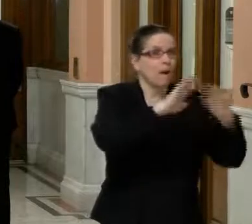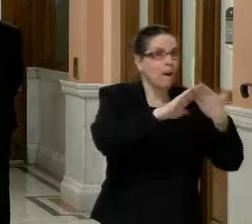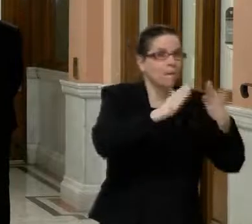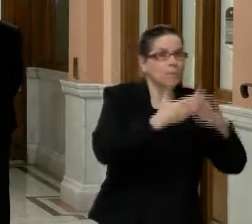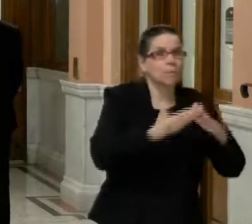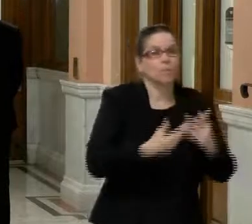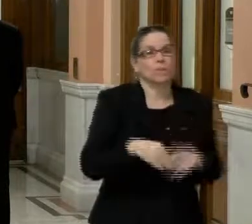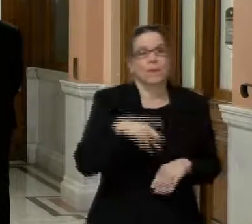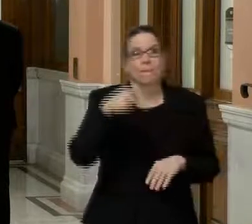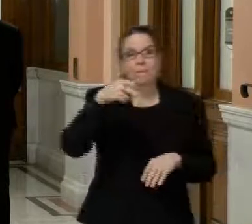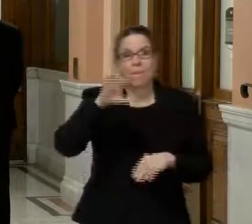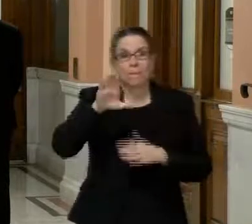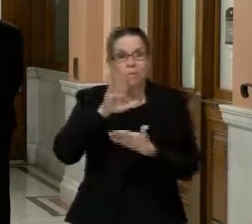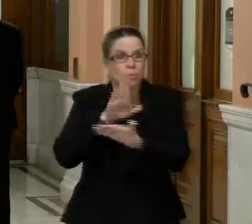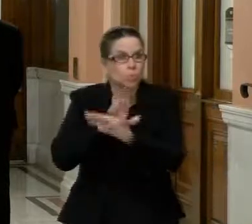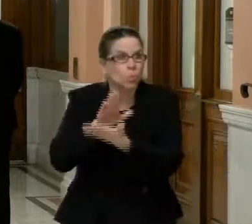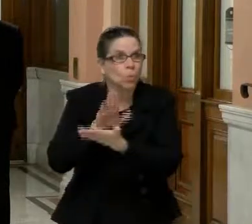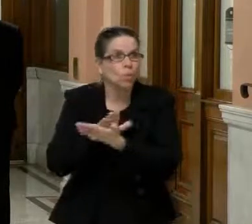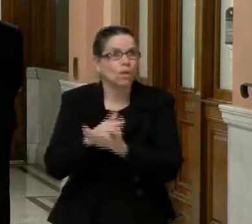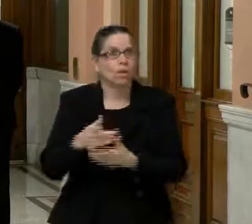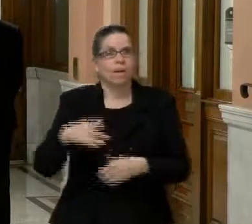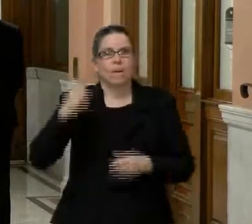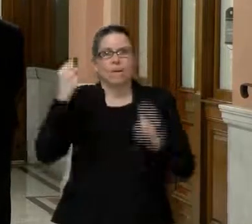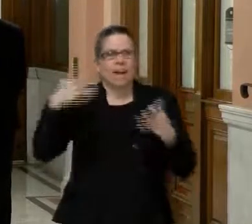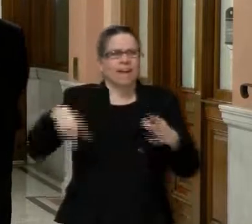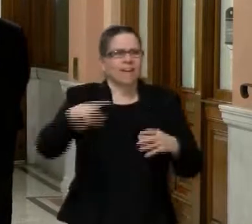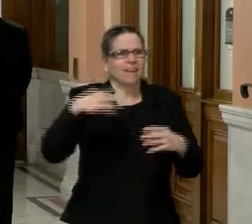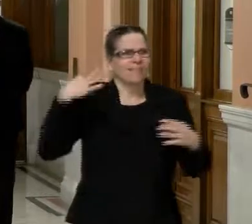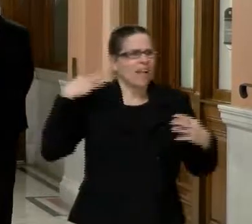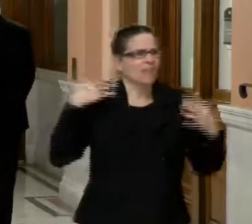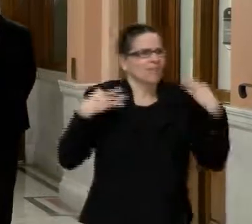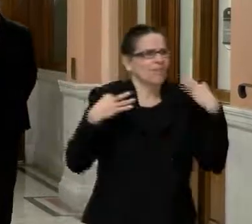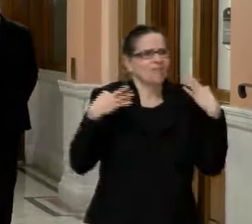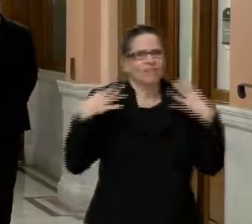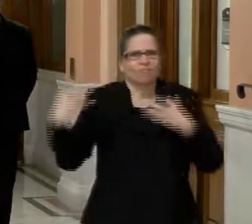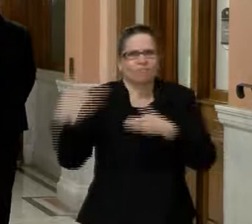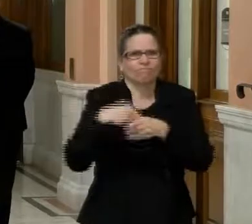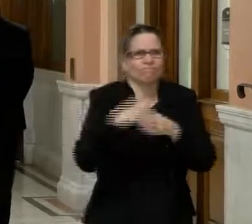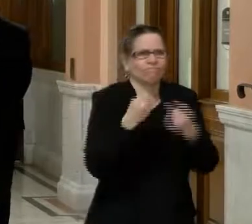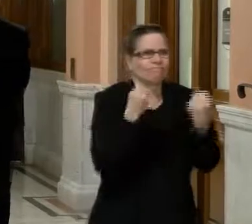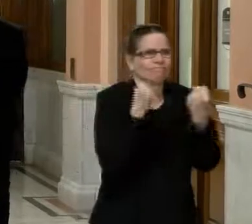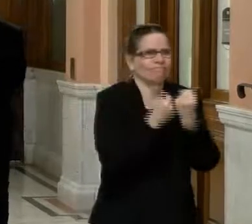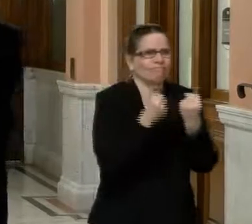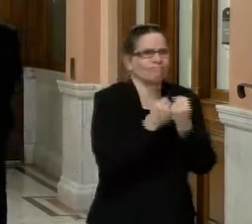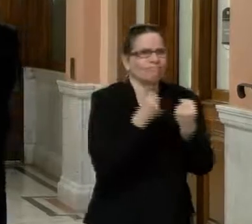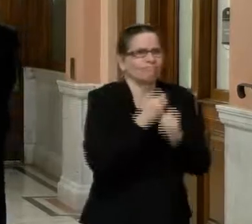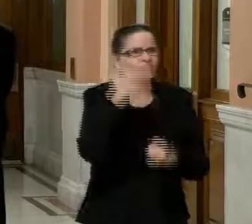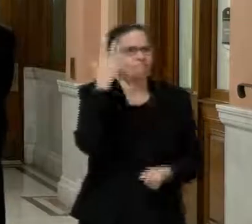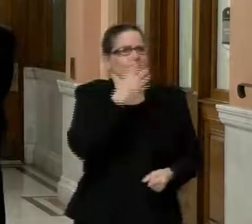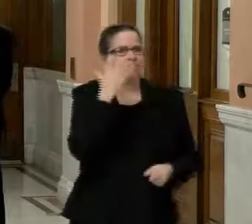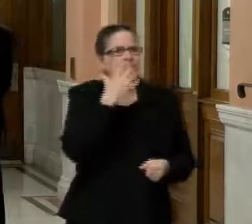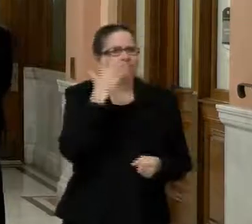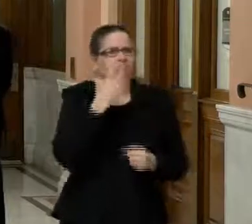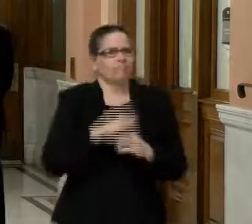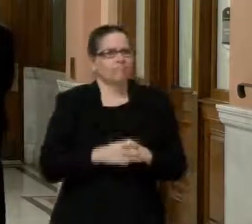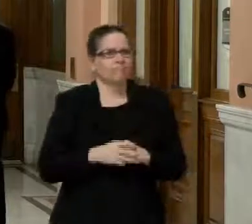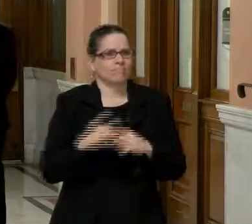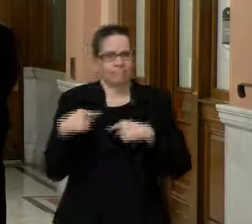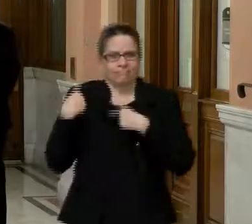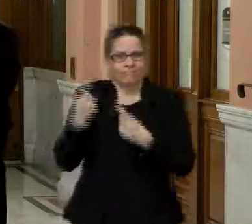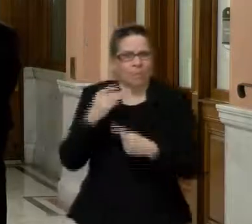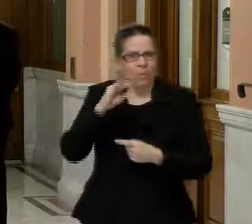it's just been, uh, rewarding to see just like back in March when this all first started, it was all hands on deck,